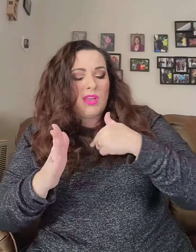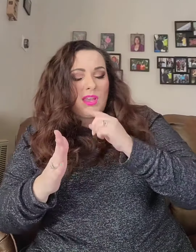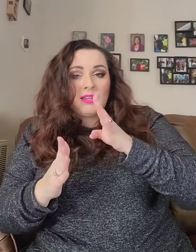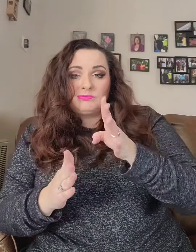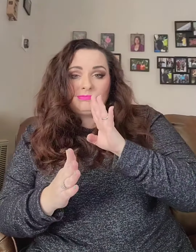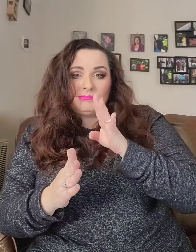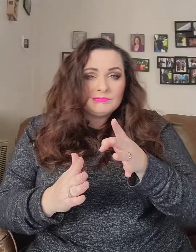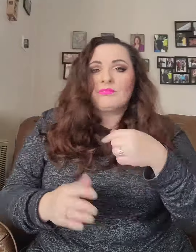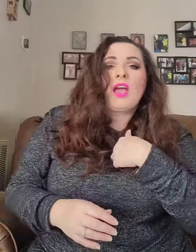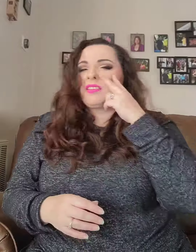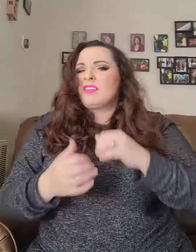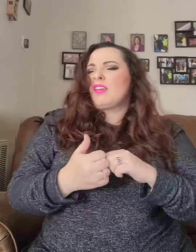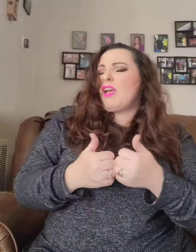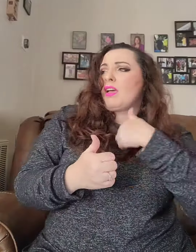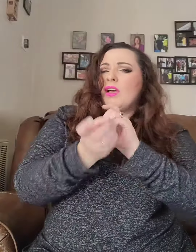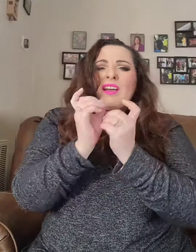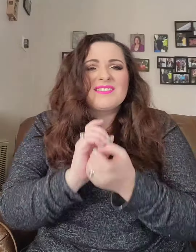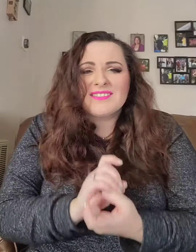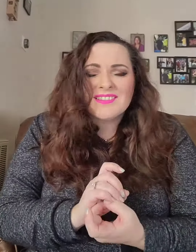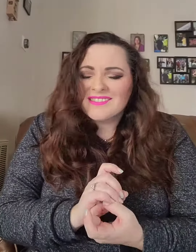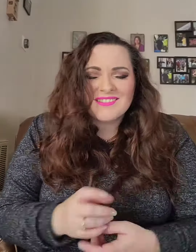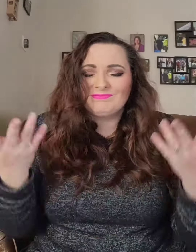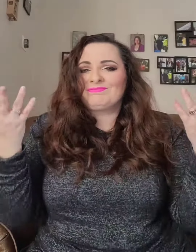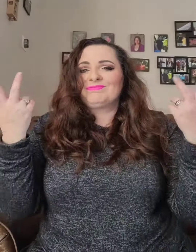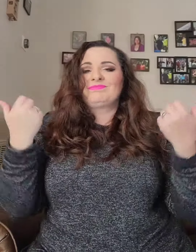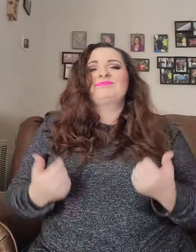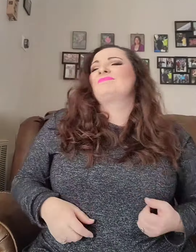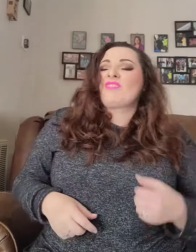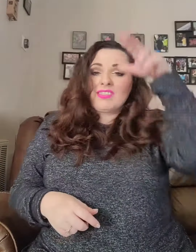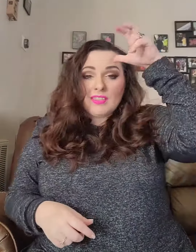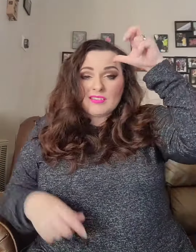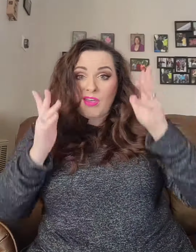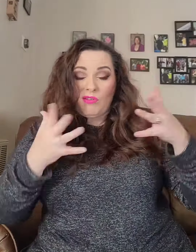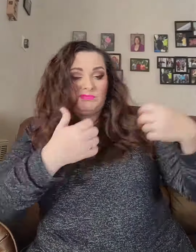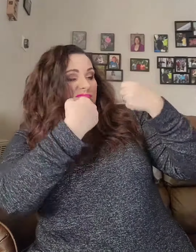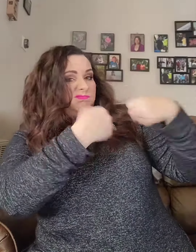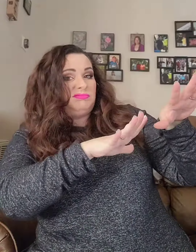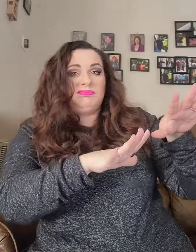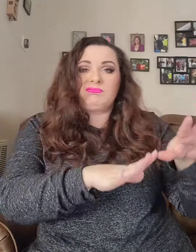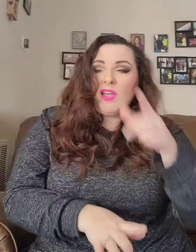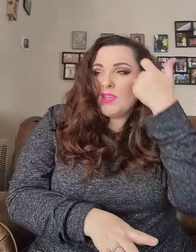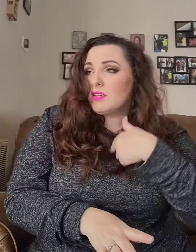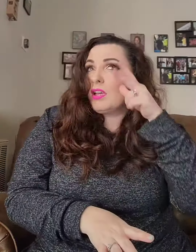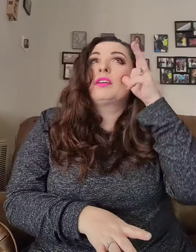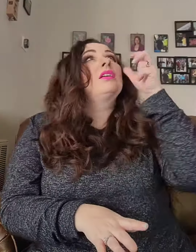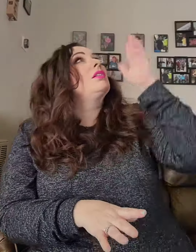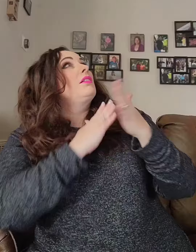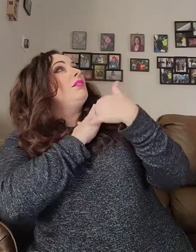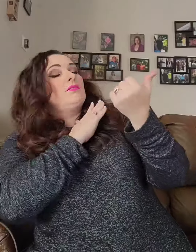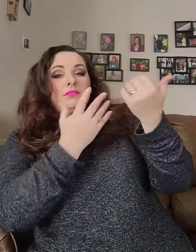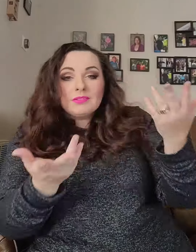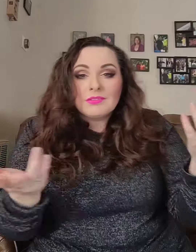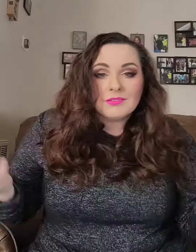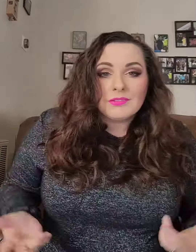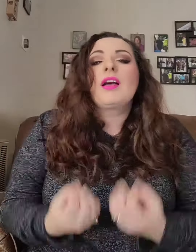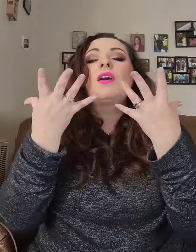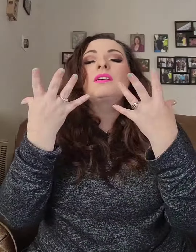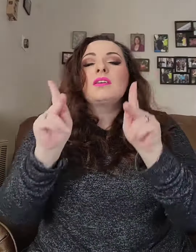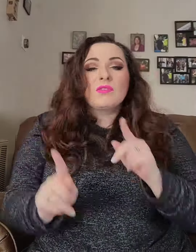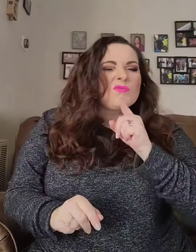way that I be talking I been seeing way too many signs, I'm evolving Get the devil off me, cause I hear God calling me How many of us